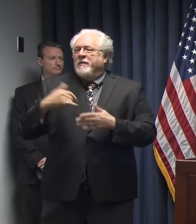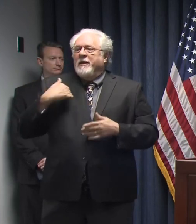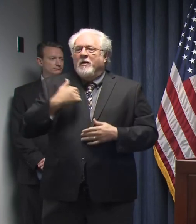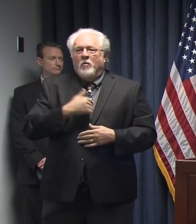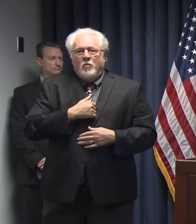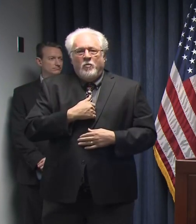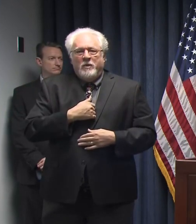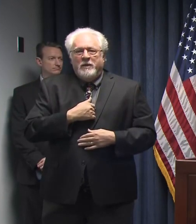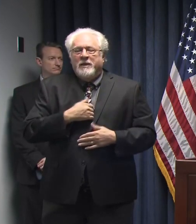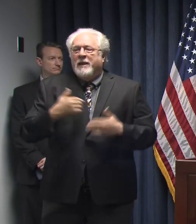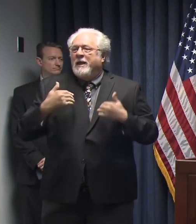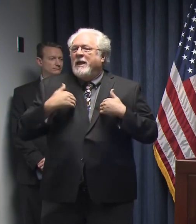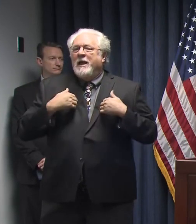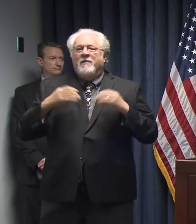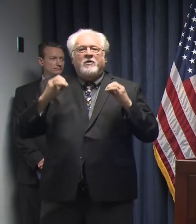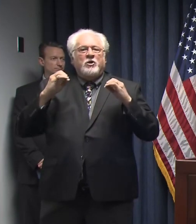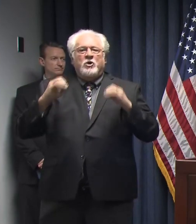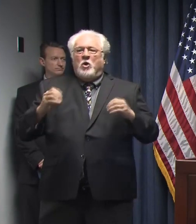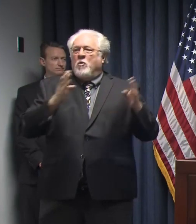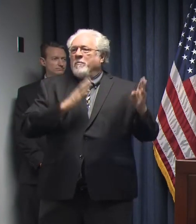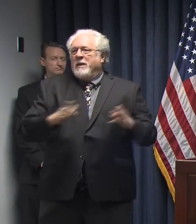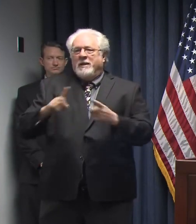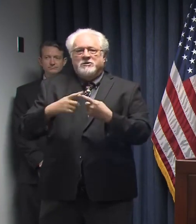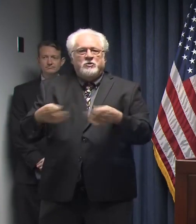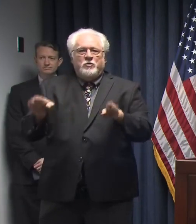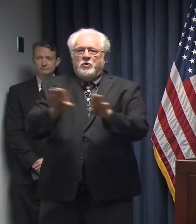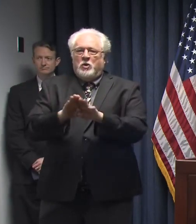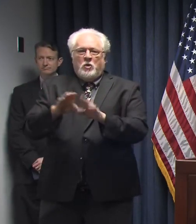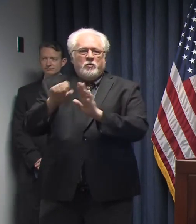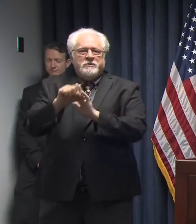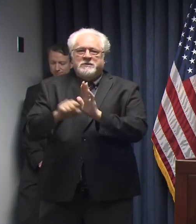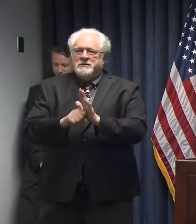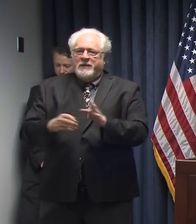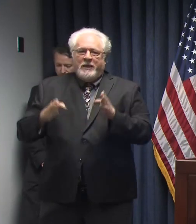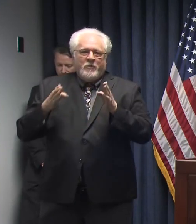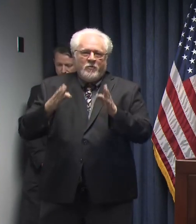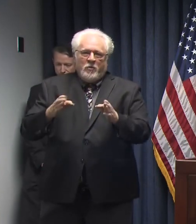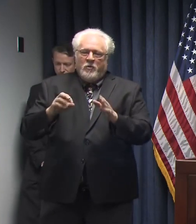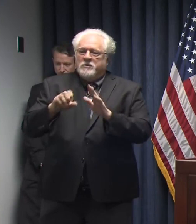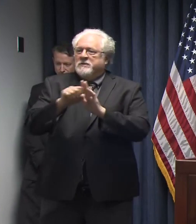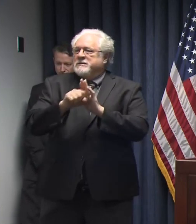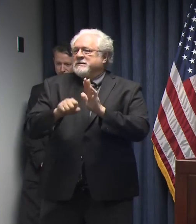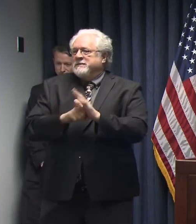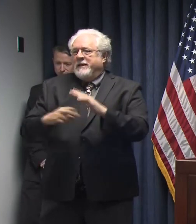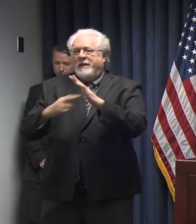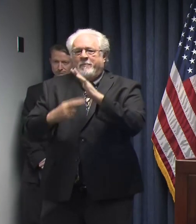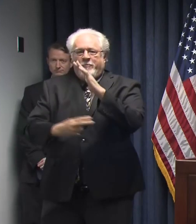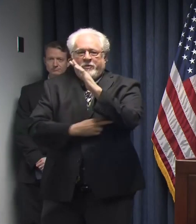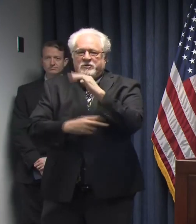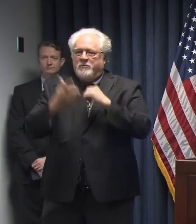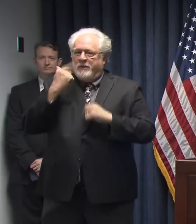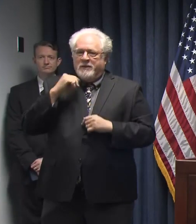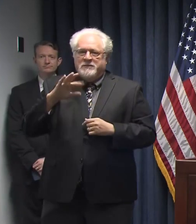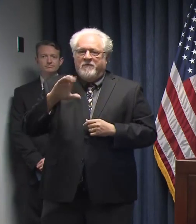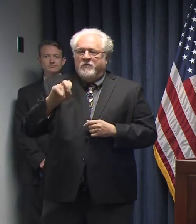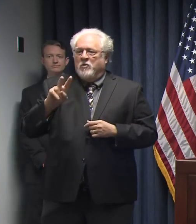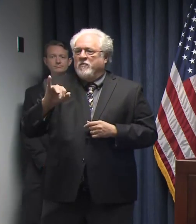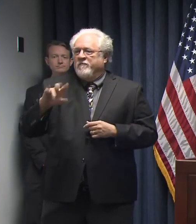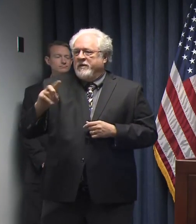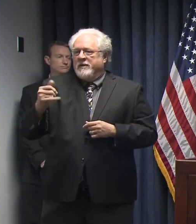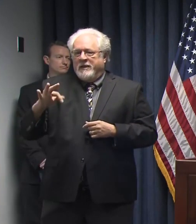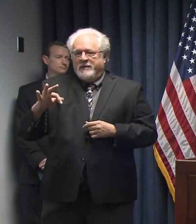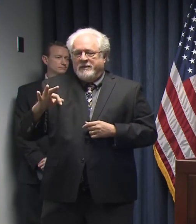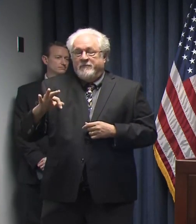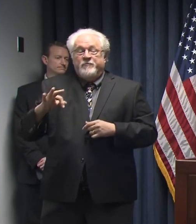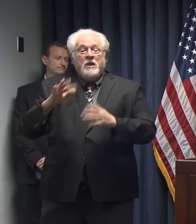have absolutely no plans to close any state roads or bridges due to COVID-19. As always, for traffic